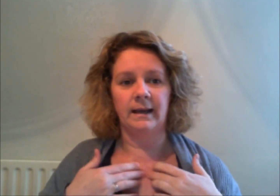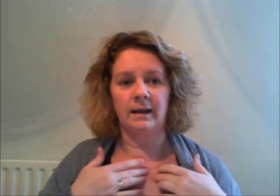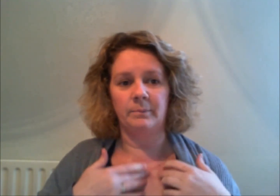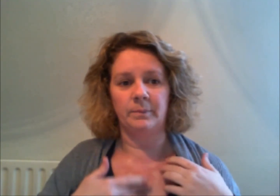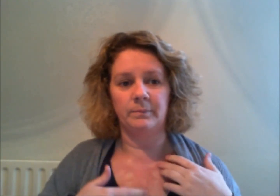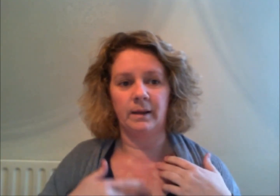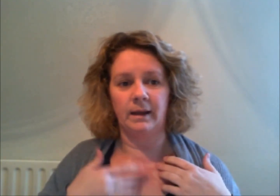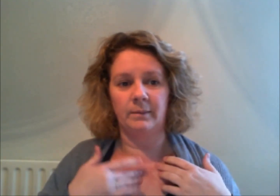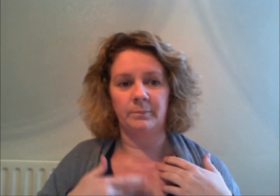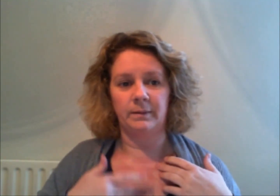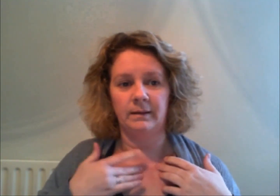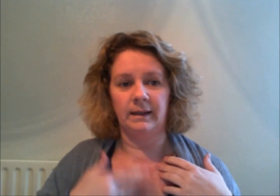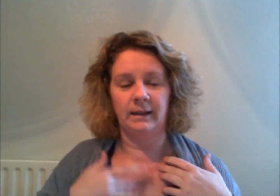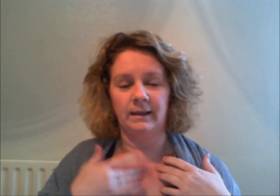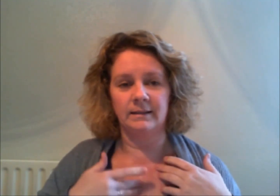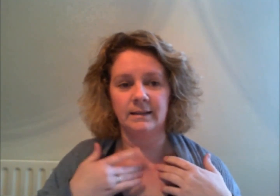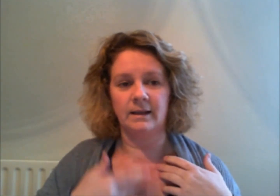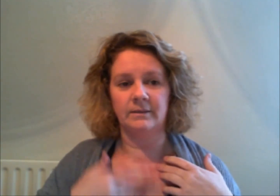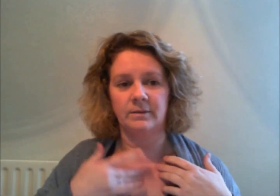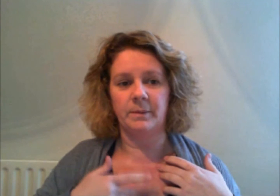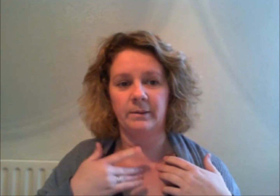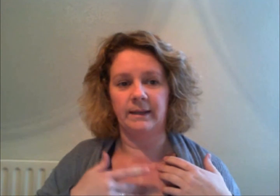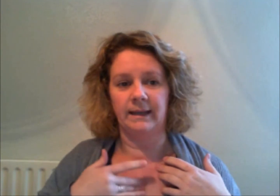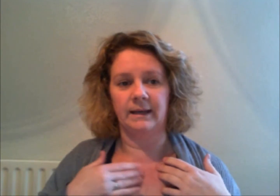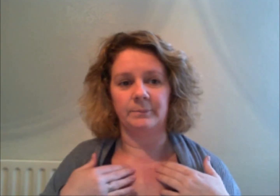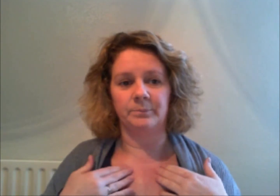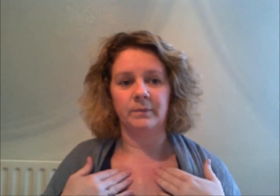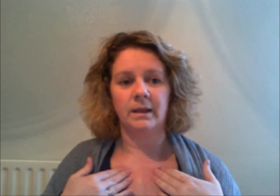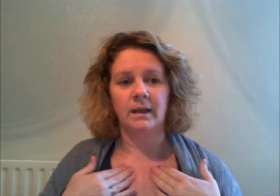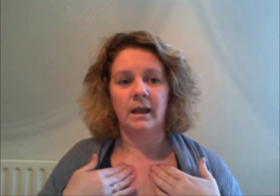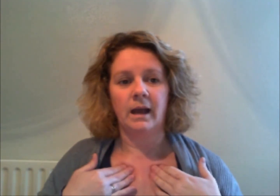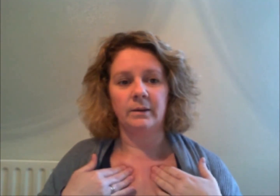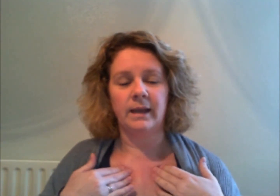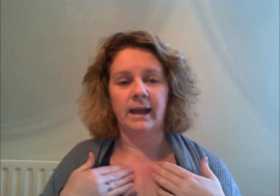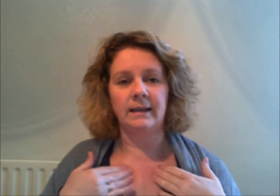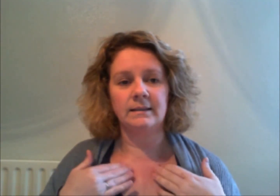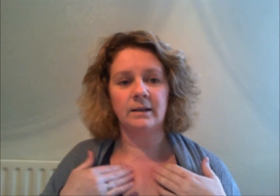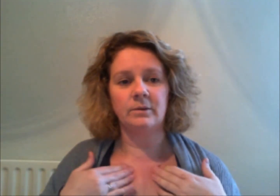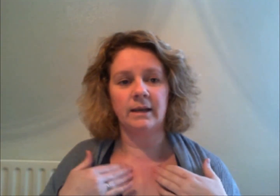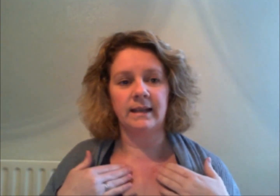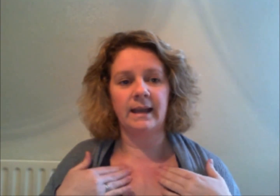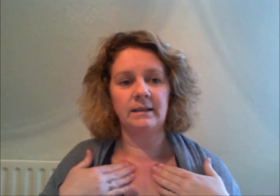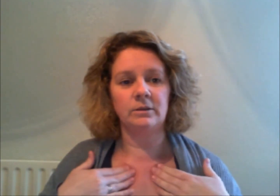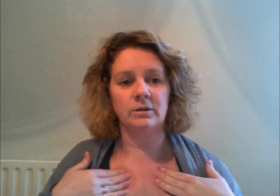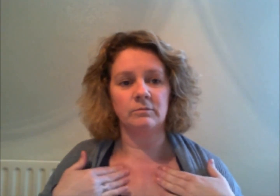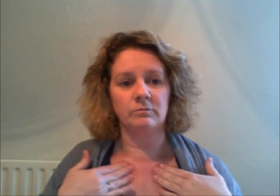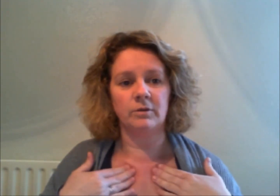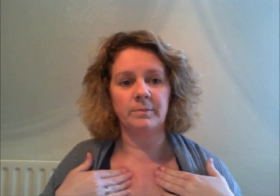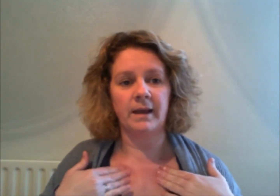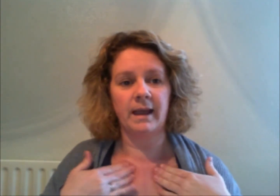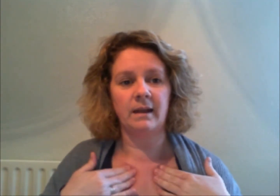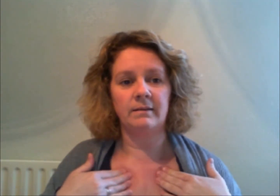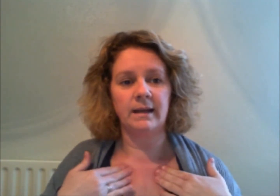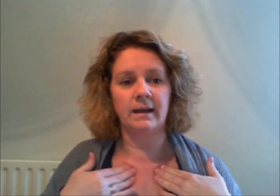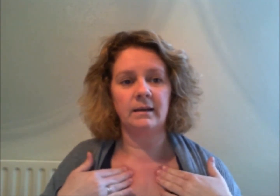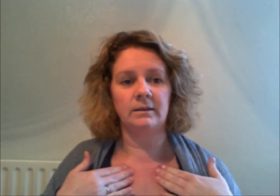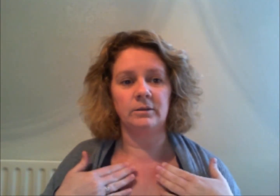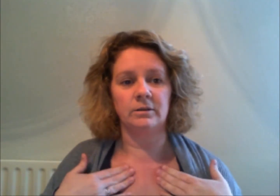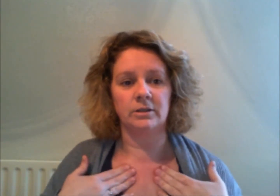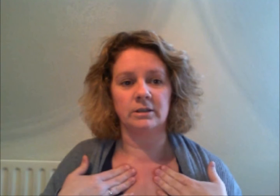and at the side of the the here okay so again you can rub that area you can just